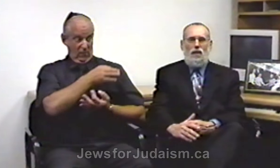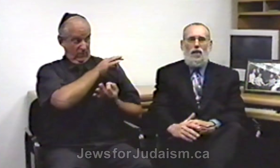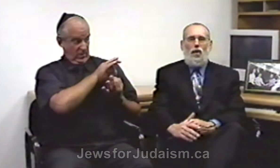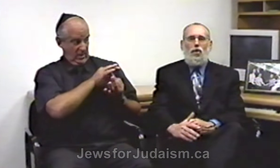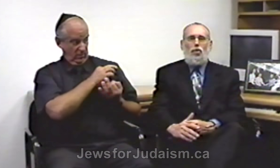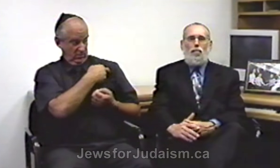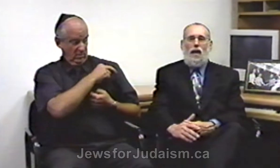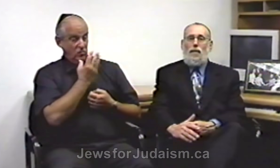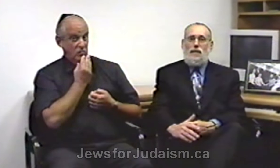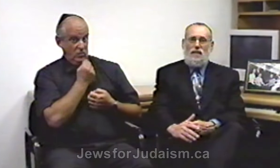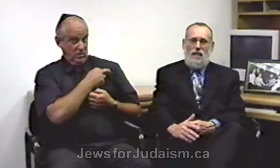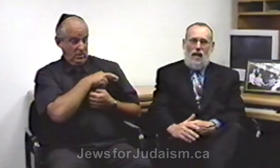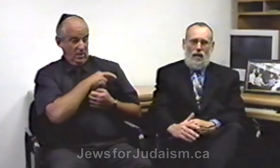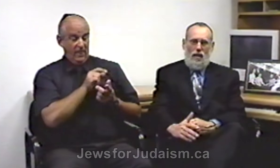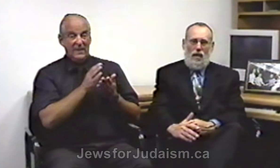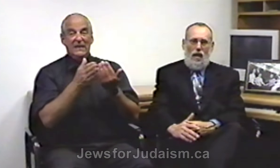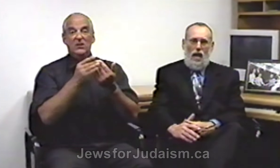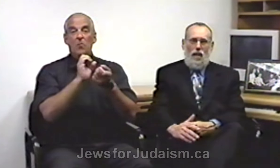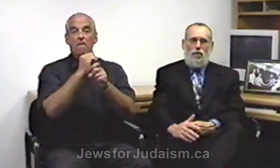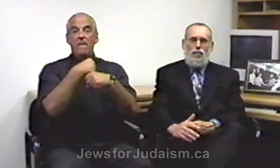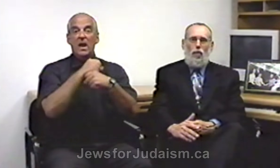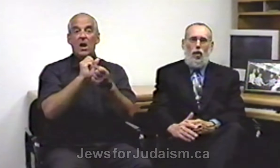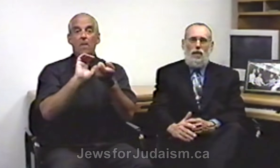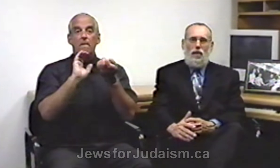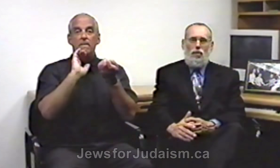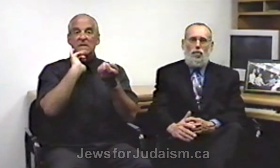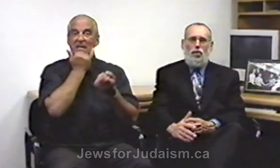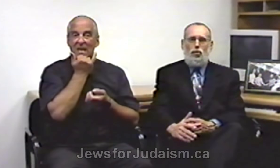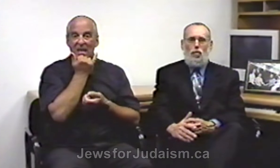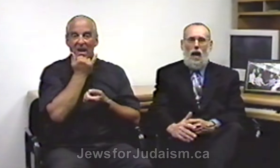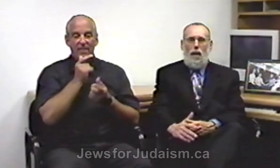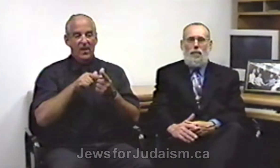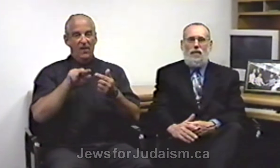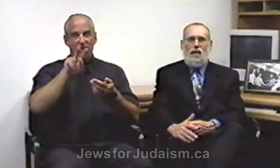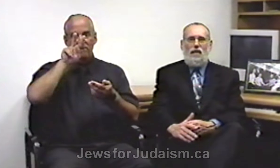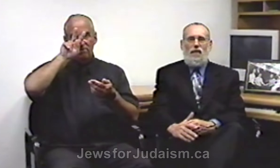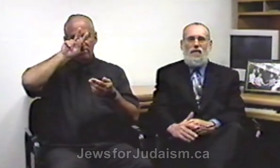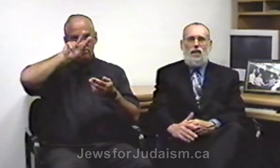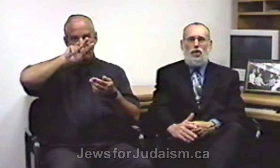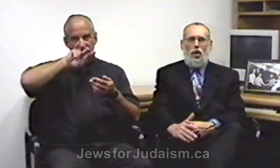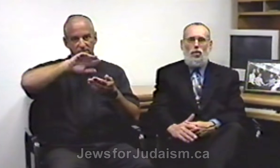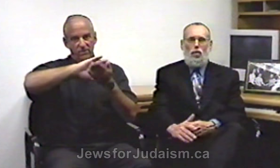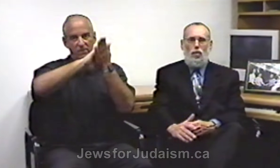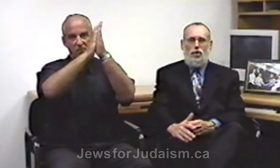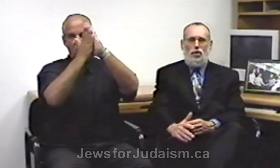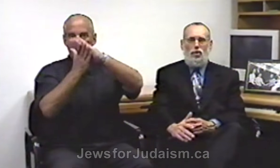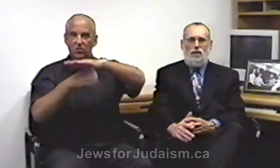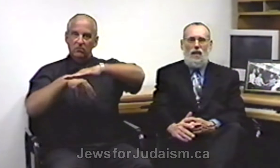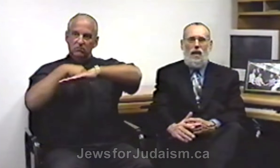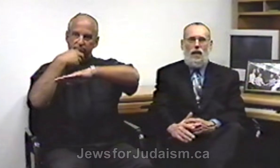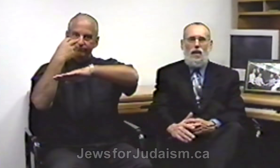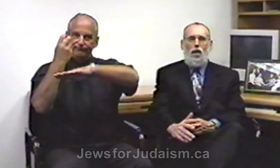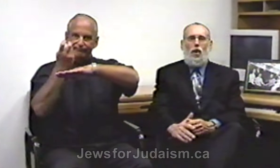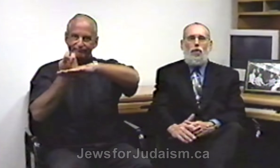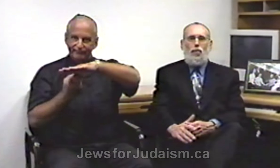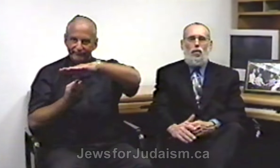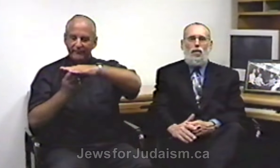to make a mistake and to fall into the trap that the evangelical Christians are setting through